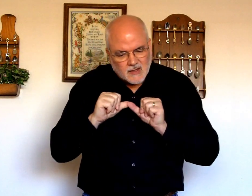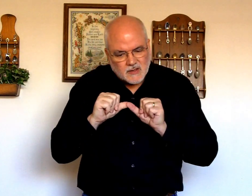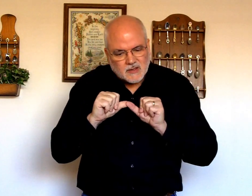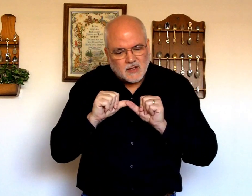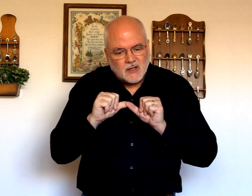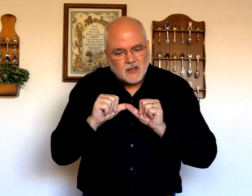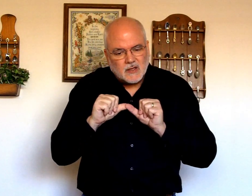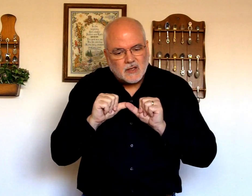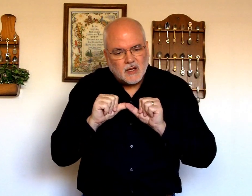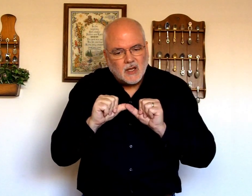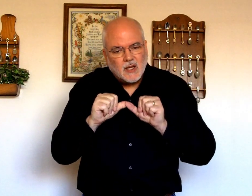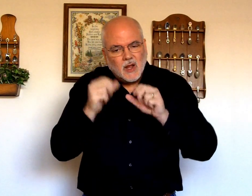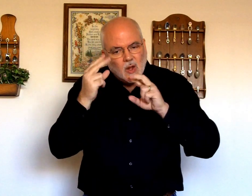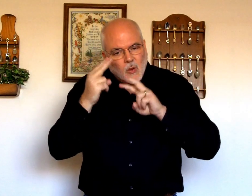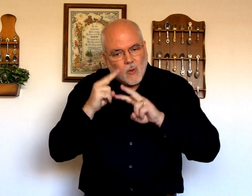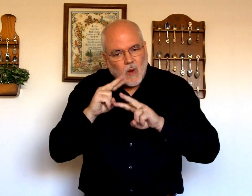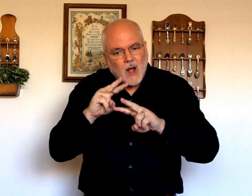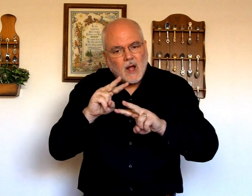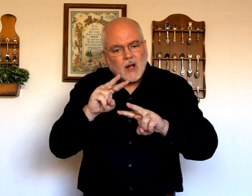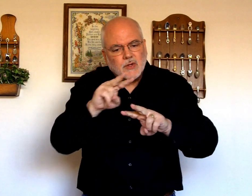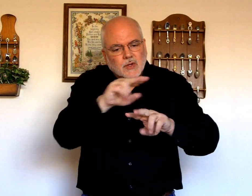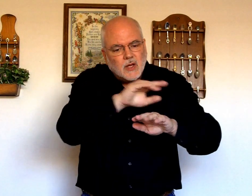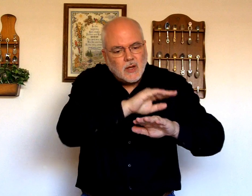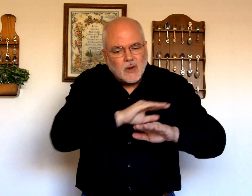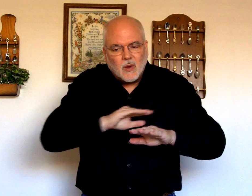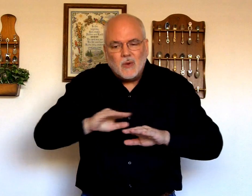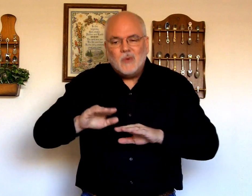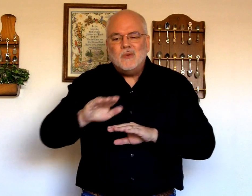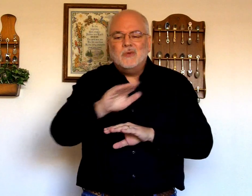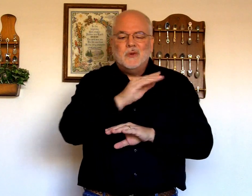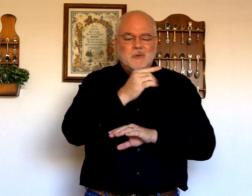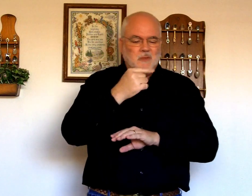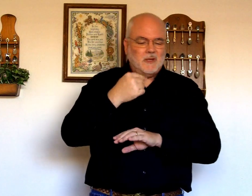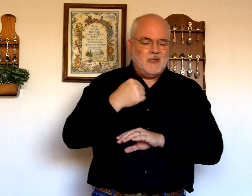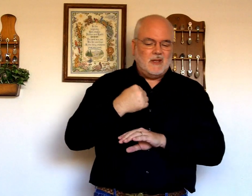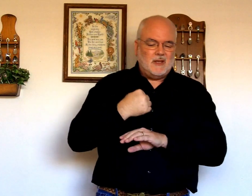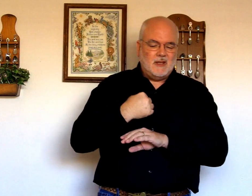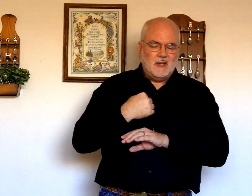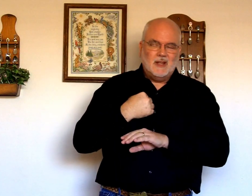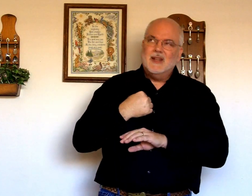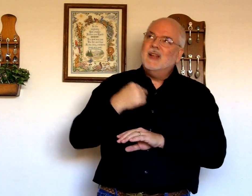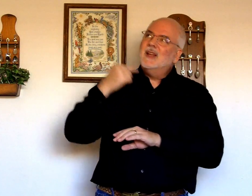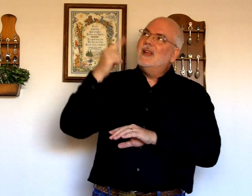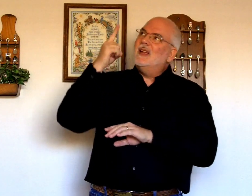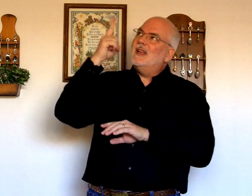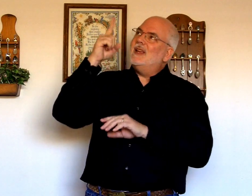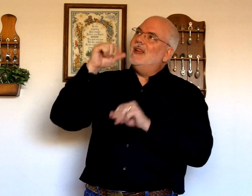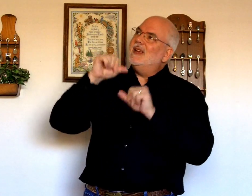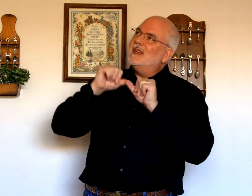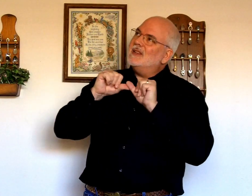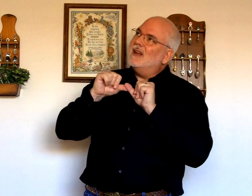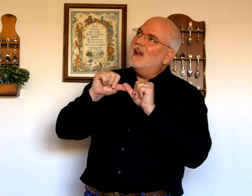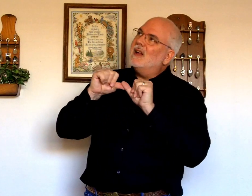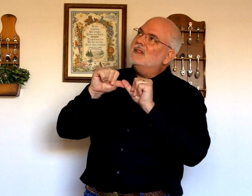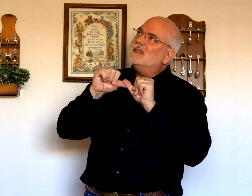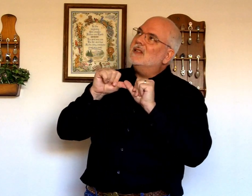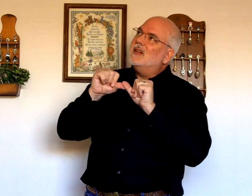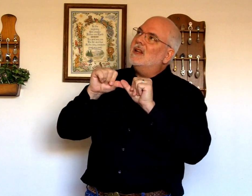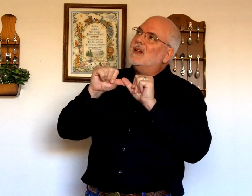Constantly watching over me, he is constantly